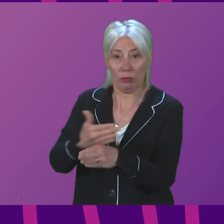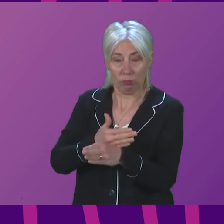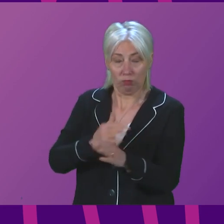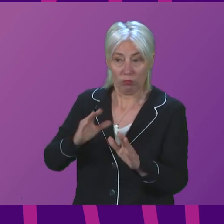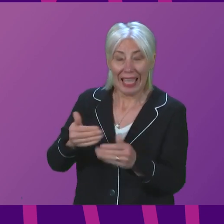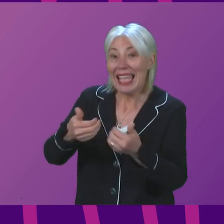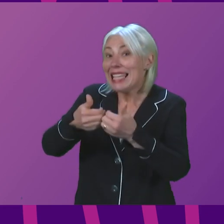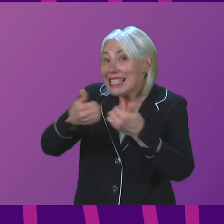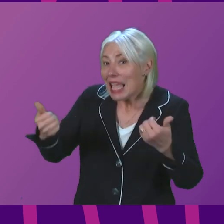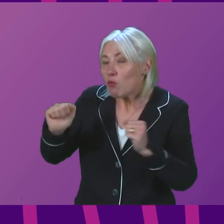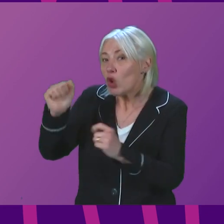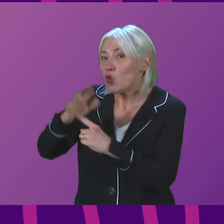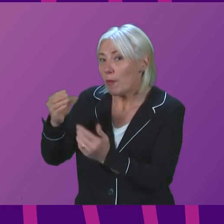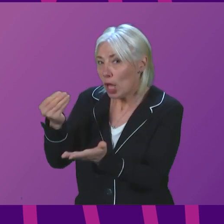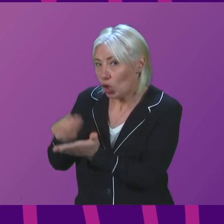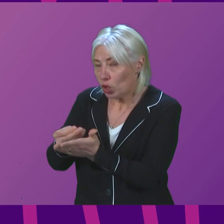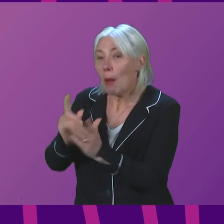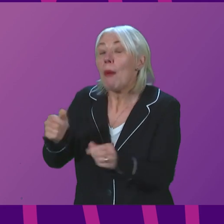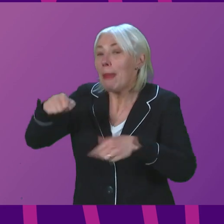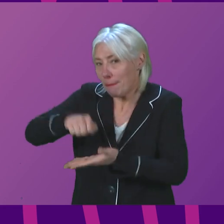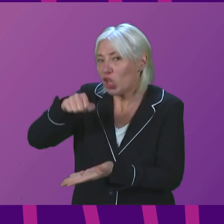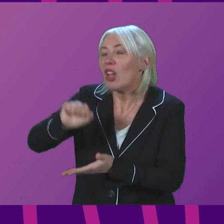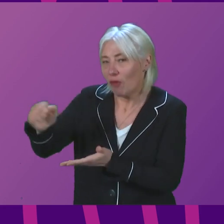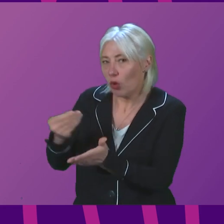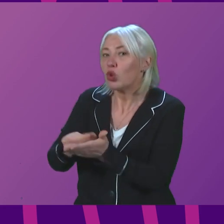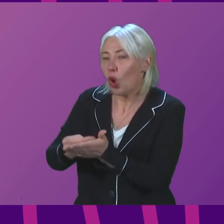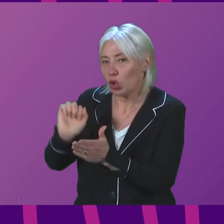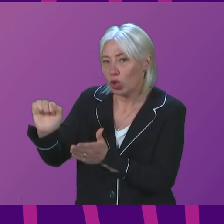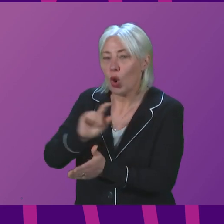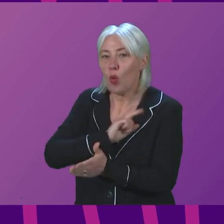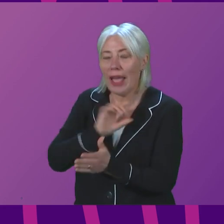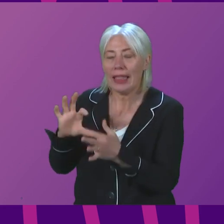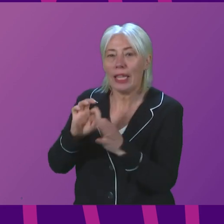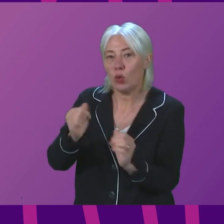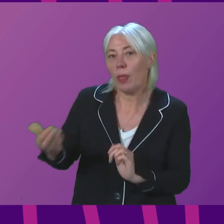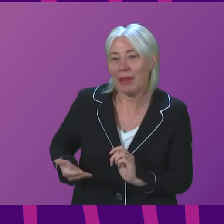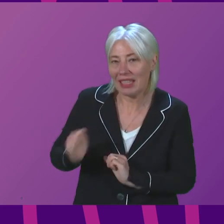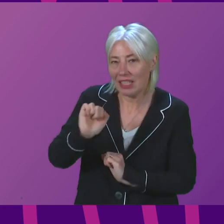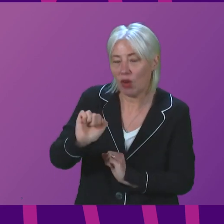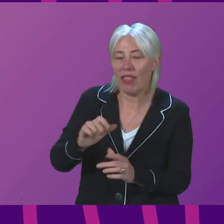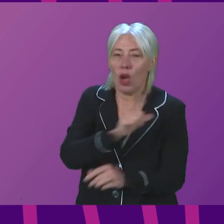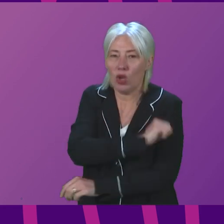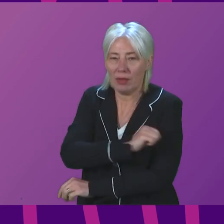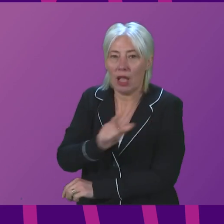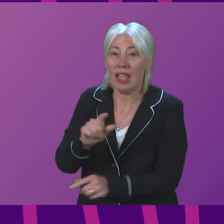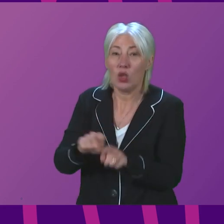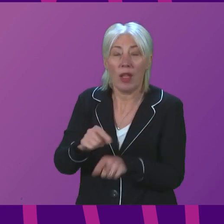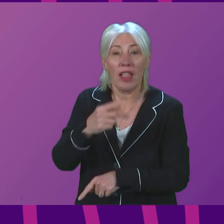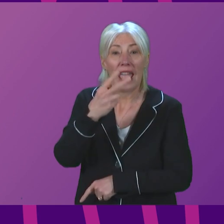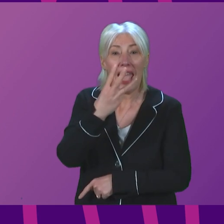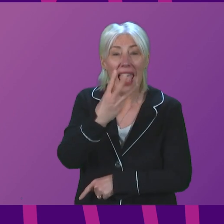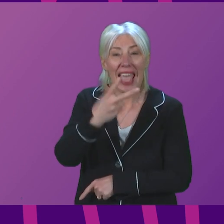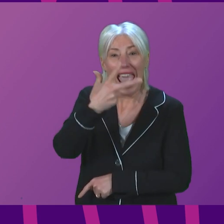the main contract, but were budgeted costs included in the business case. Another £33 million related to the annual